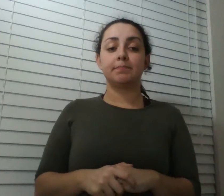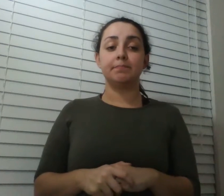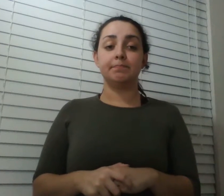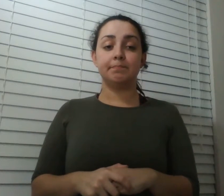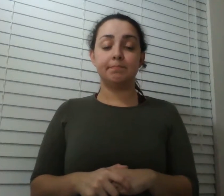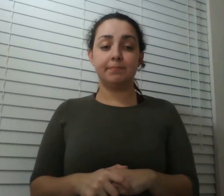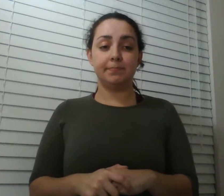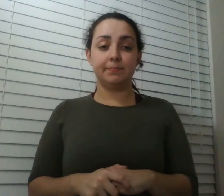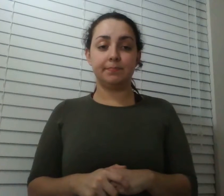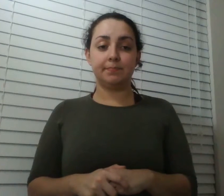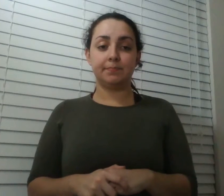on steroids